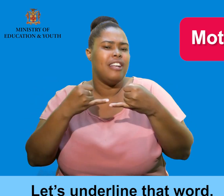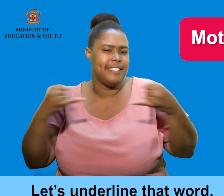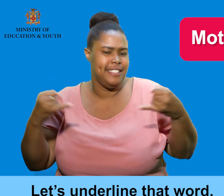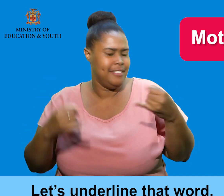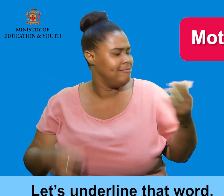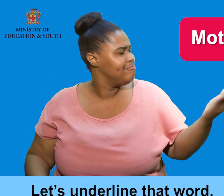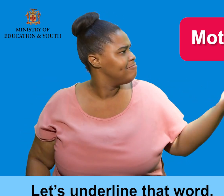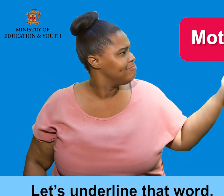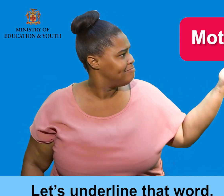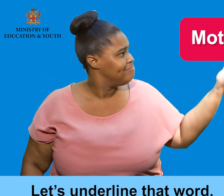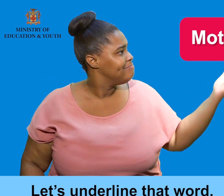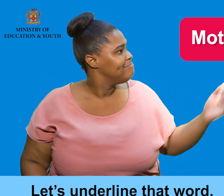Let's underline that word.